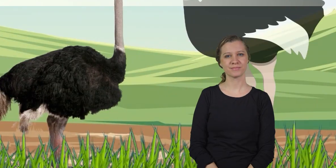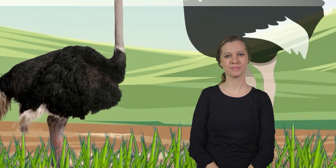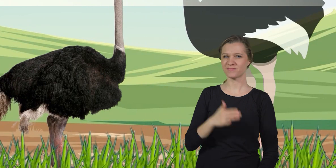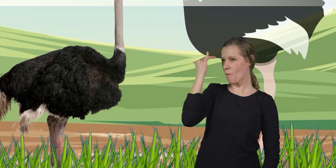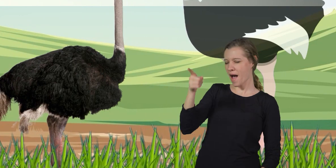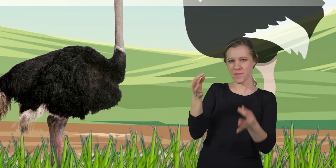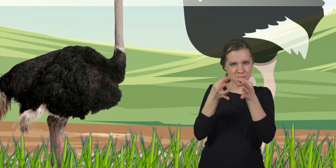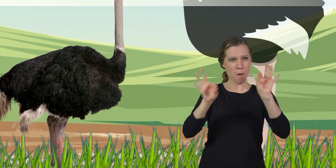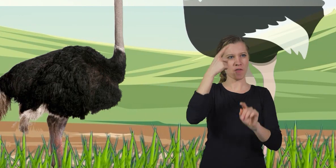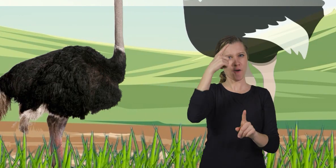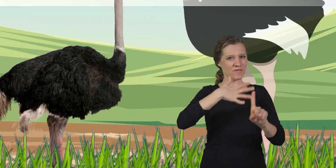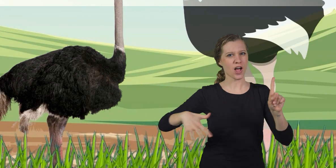Why are they important to the environment?